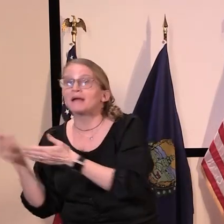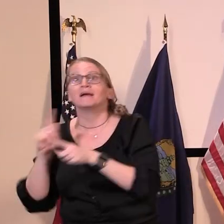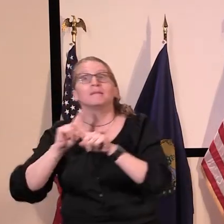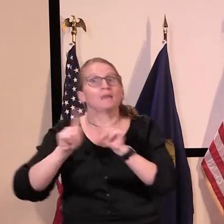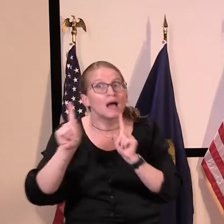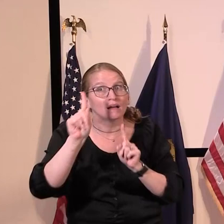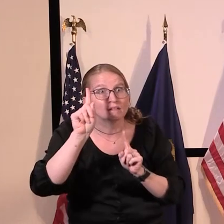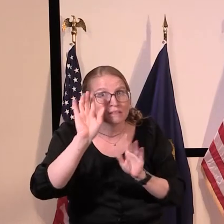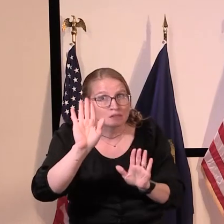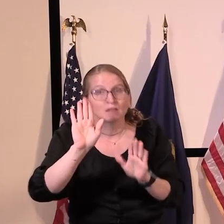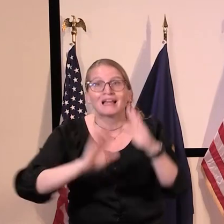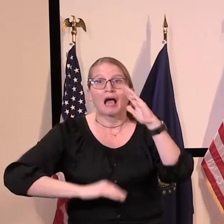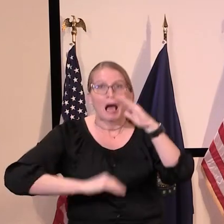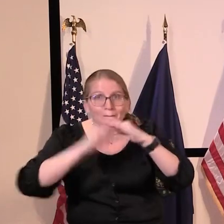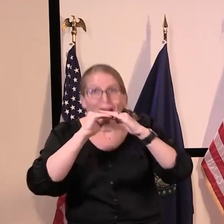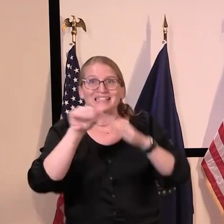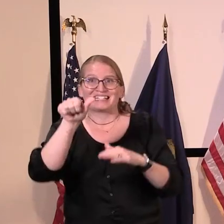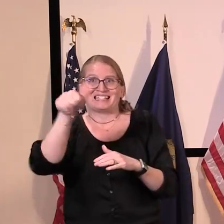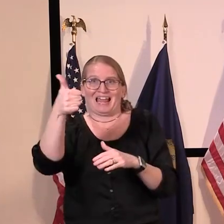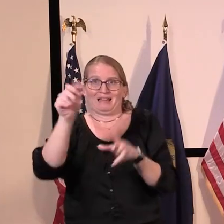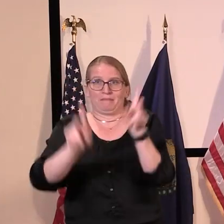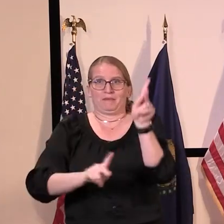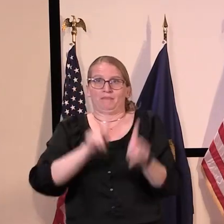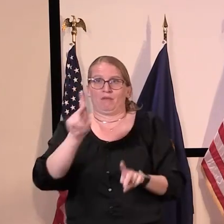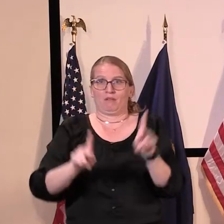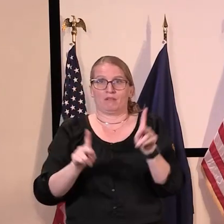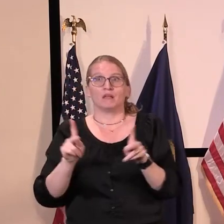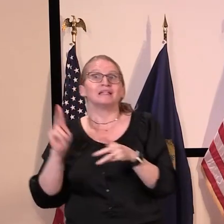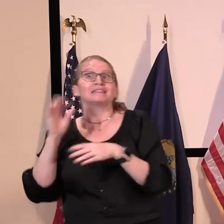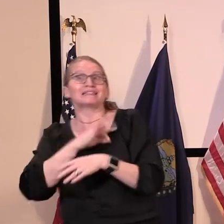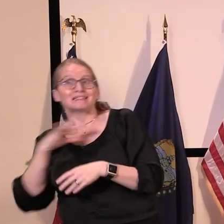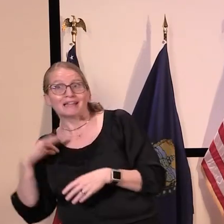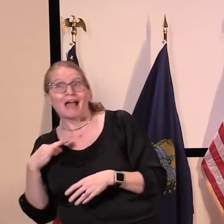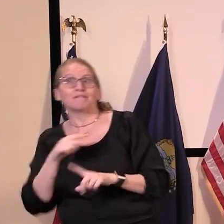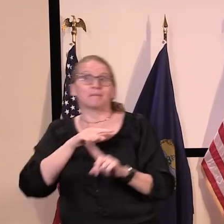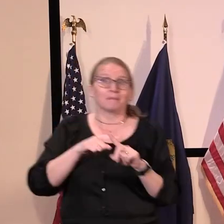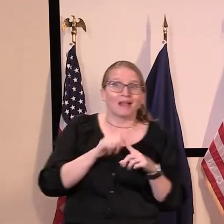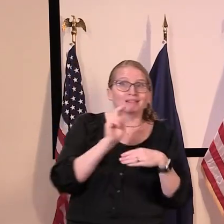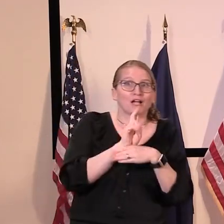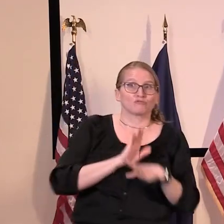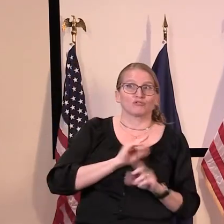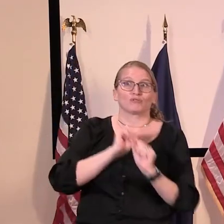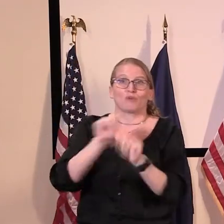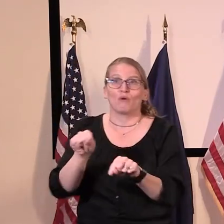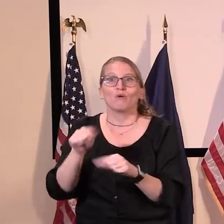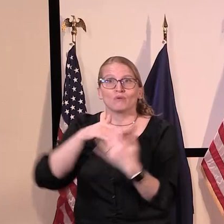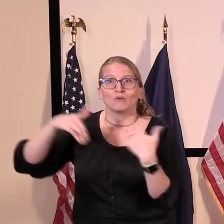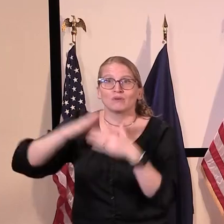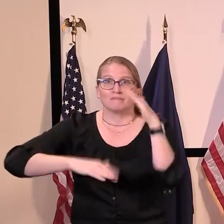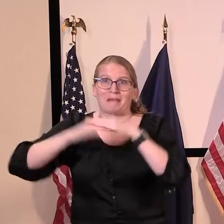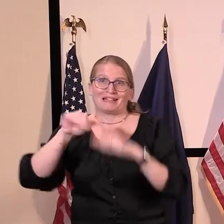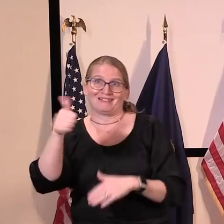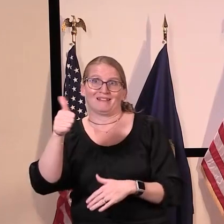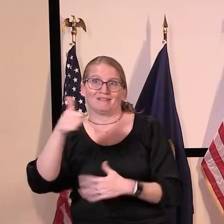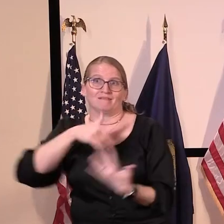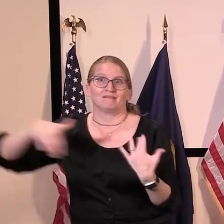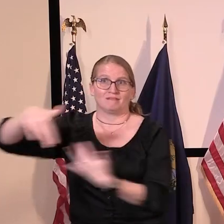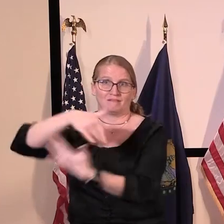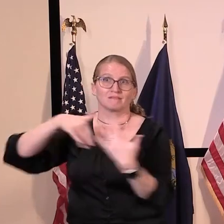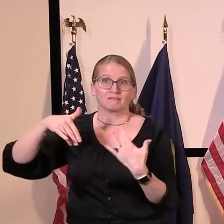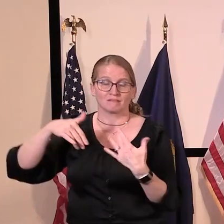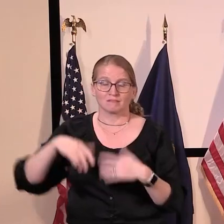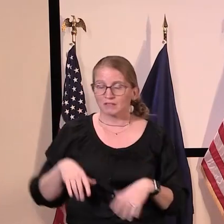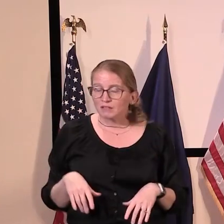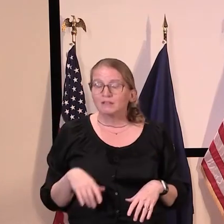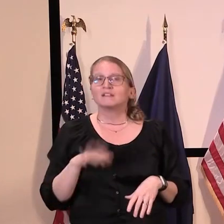including customers and staff, will be permitted at any one time. And as I said last week, the Agency of Agriculture